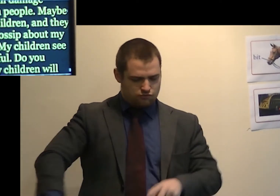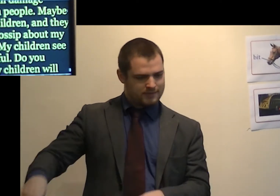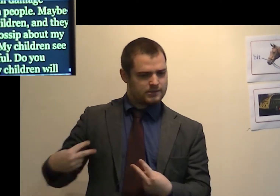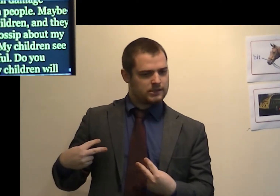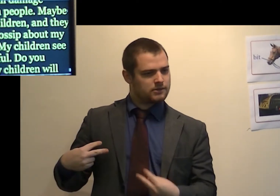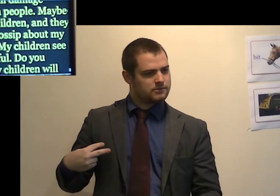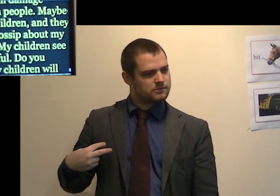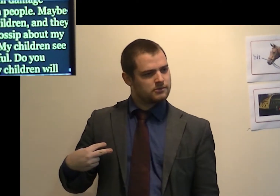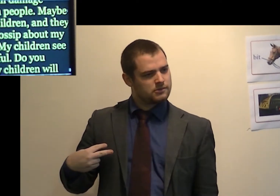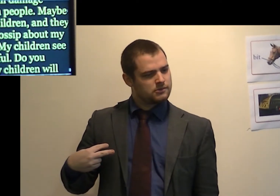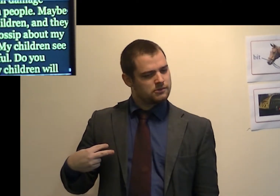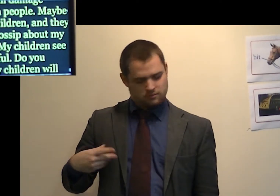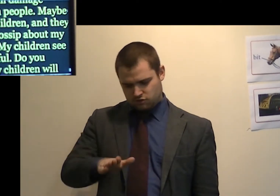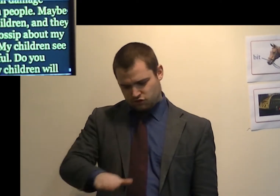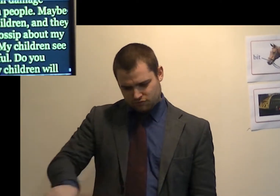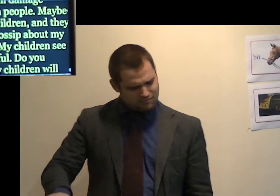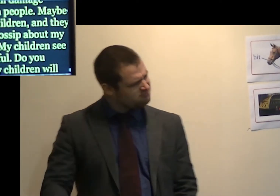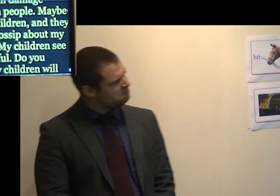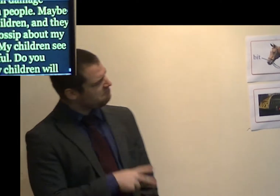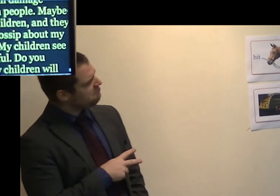My children see I am sinful.